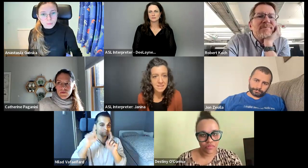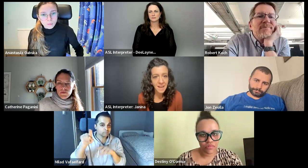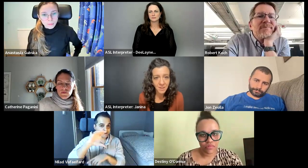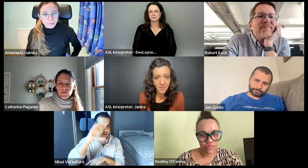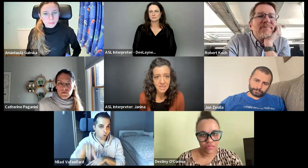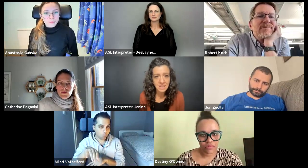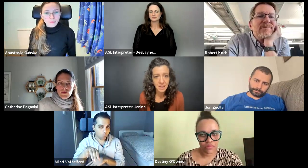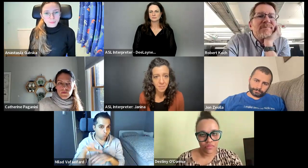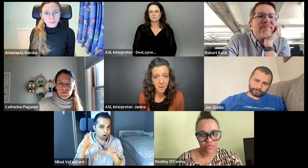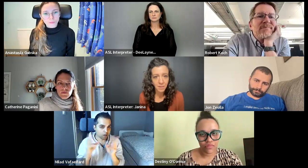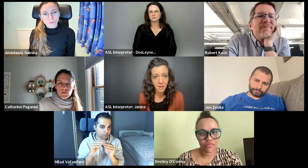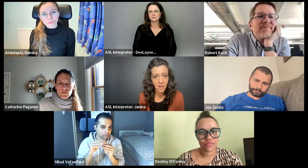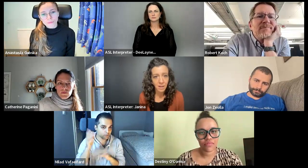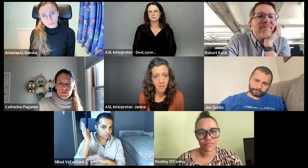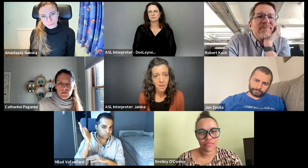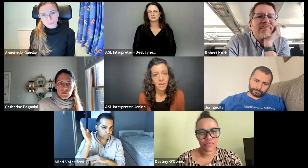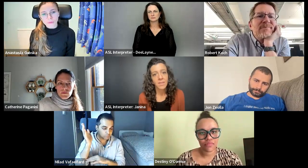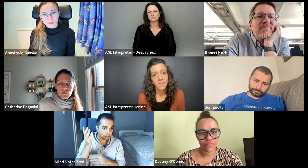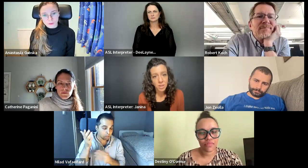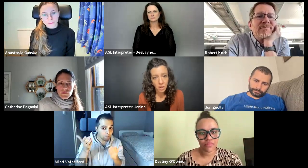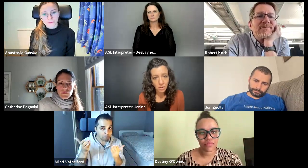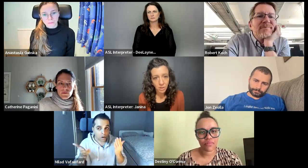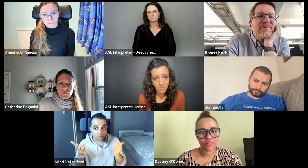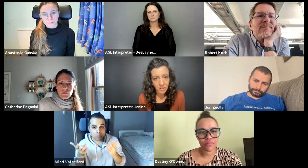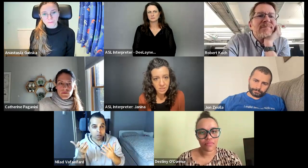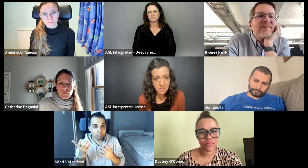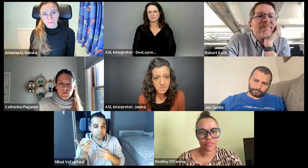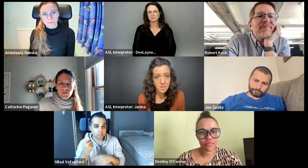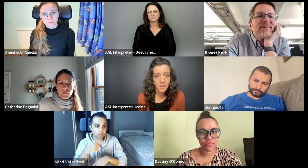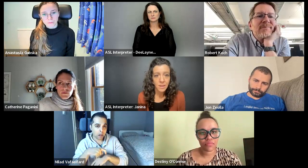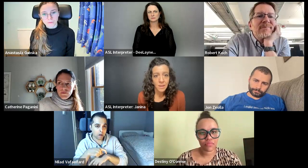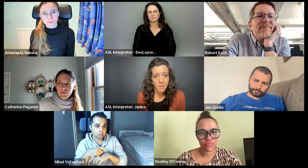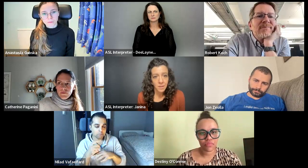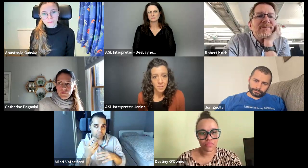I have another idea about, uh, the Chicago conference.